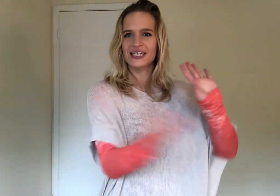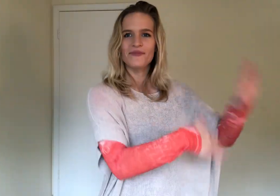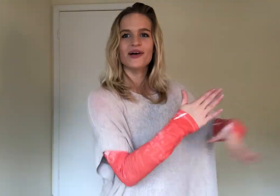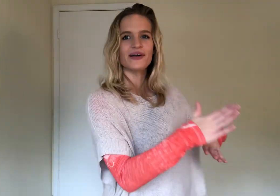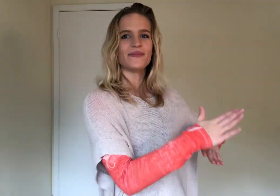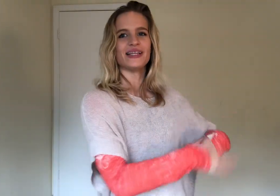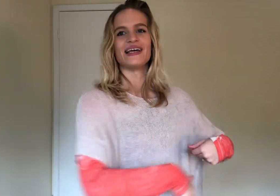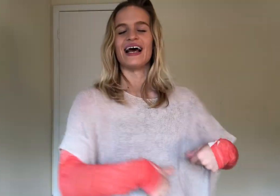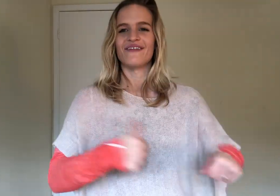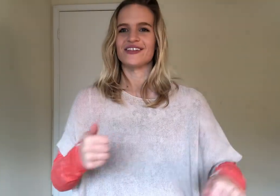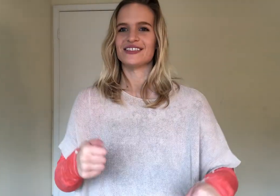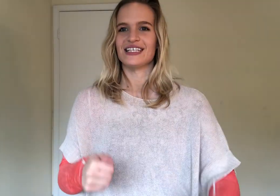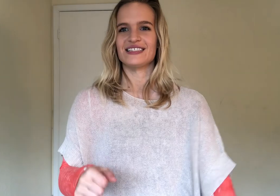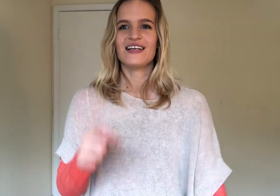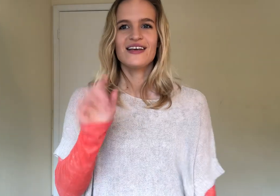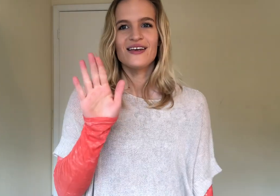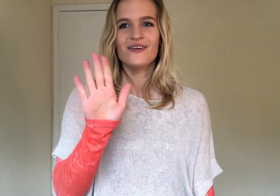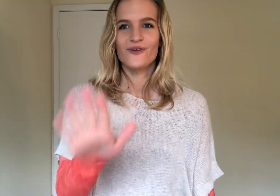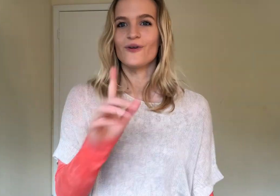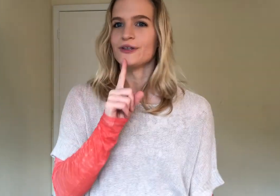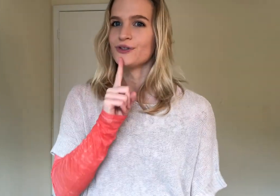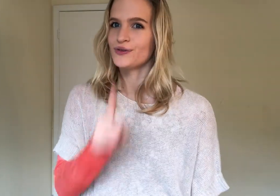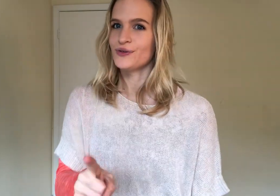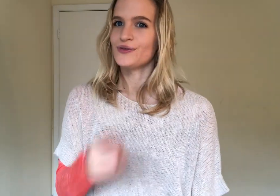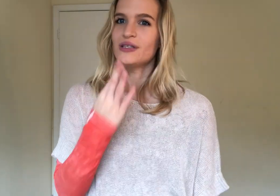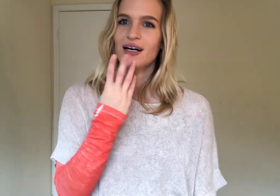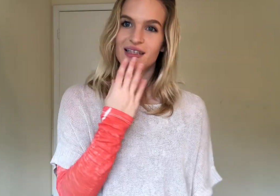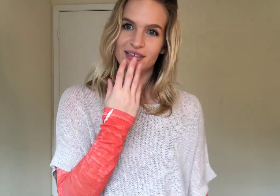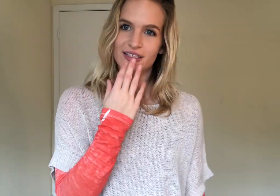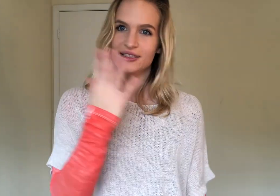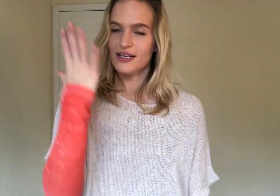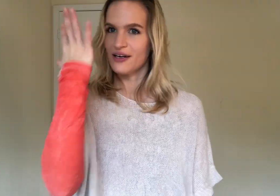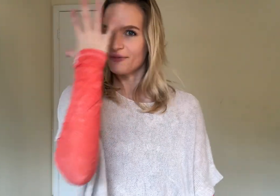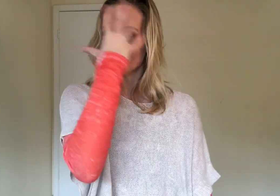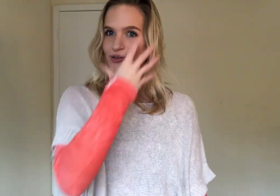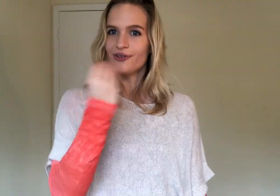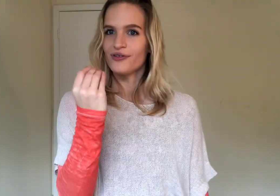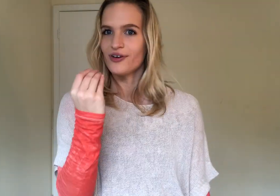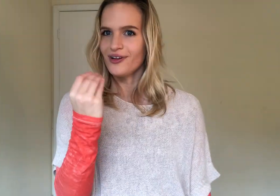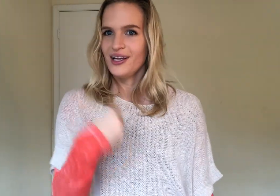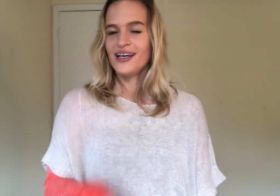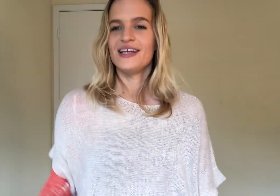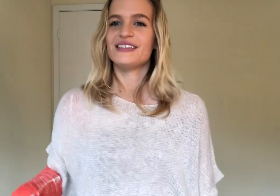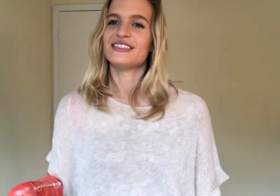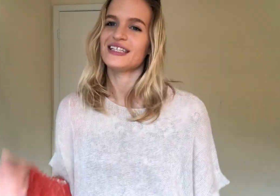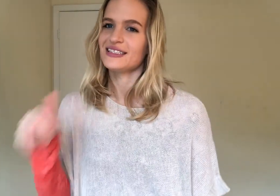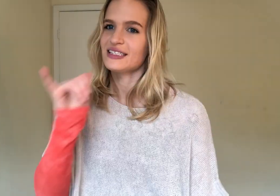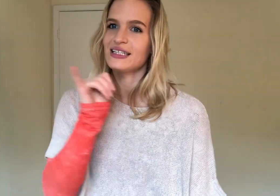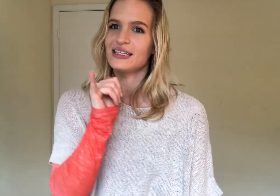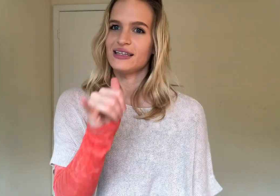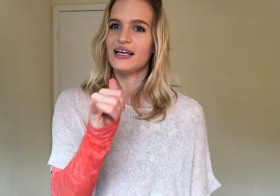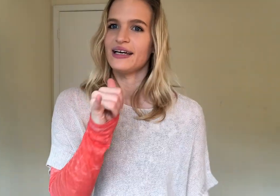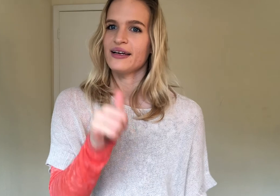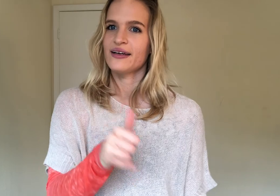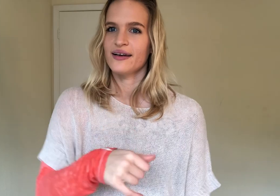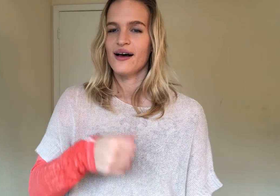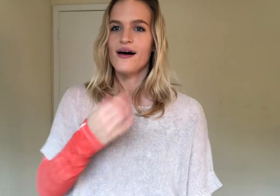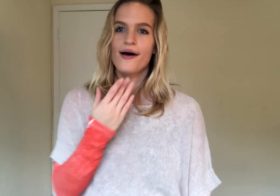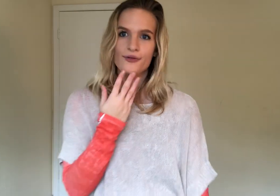same part. then after it says. Your true colors are beautiful. It says. Like. A